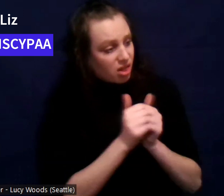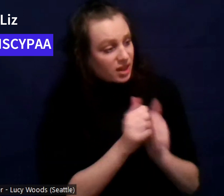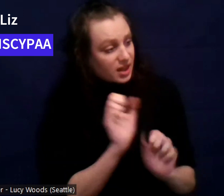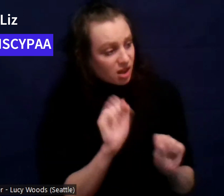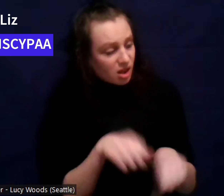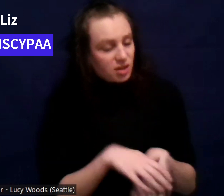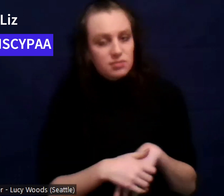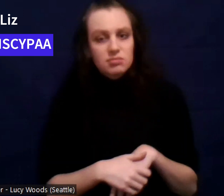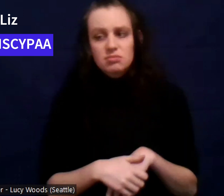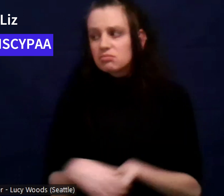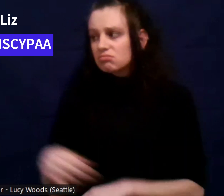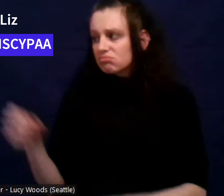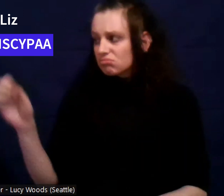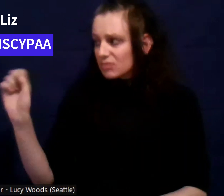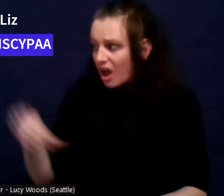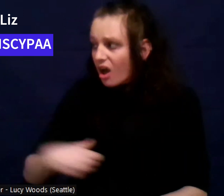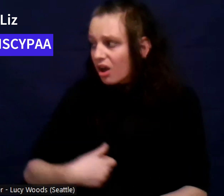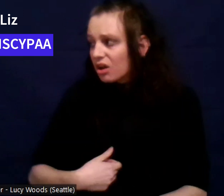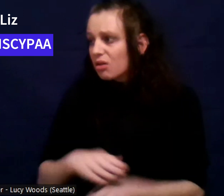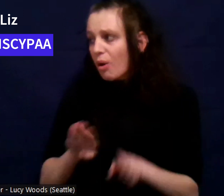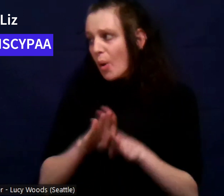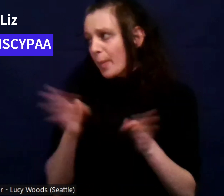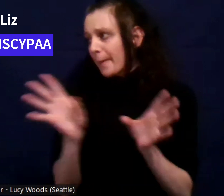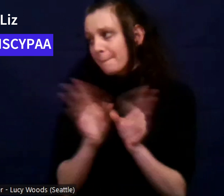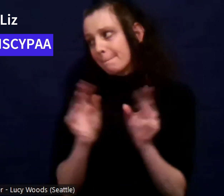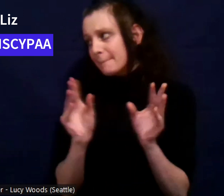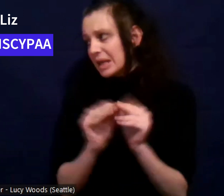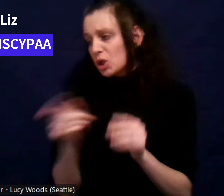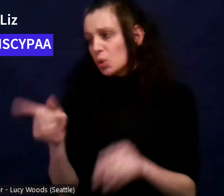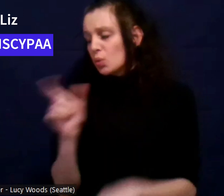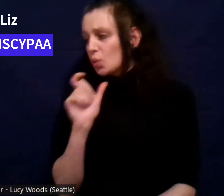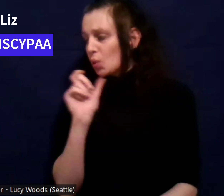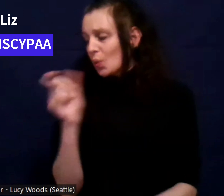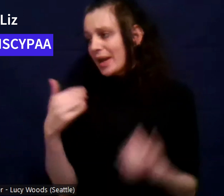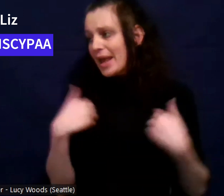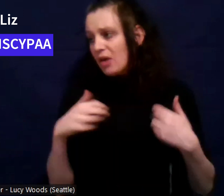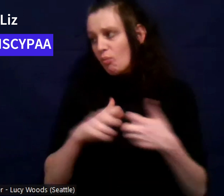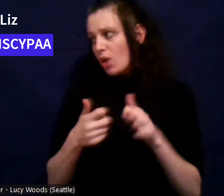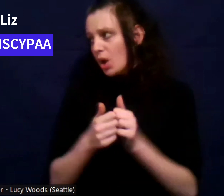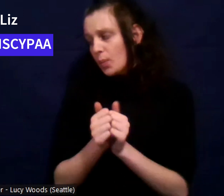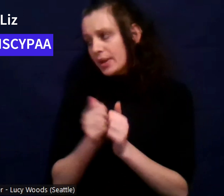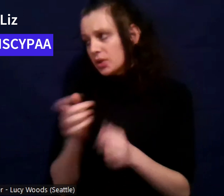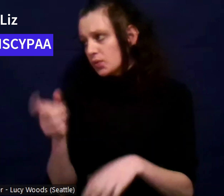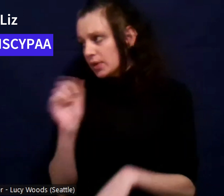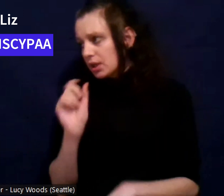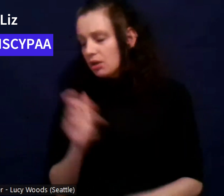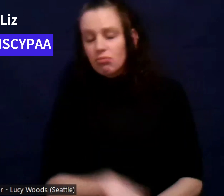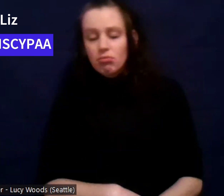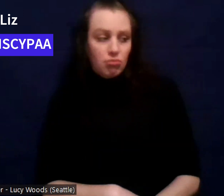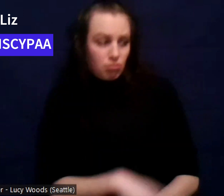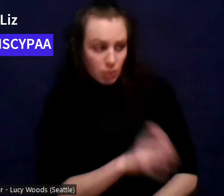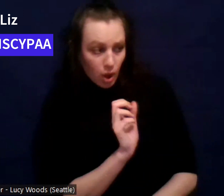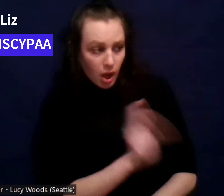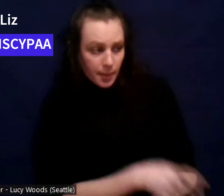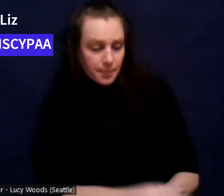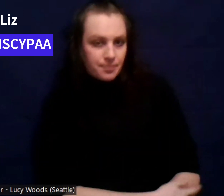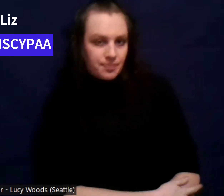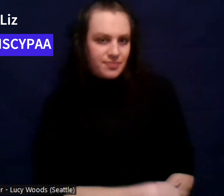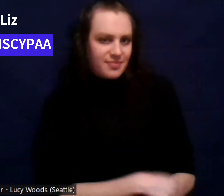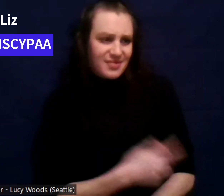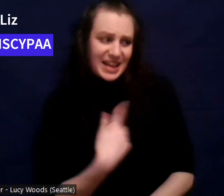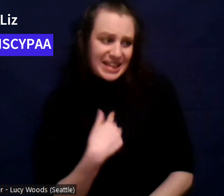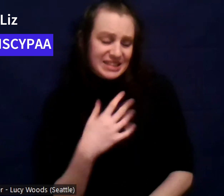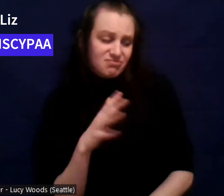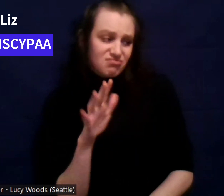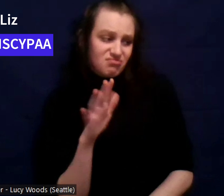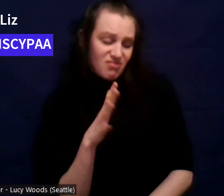she was like, yeah, like it's an open meeting. So you don't have to like have a problem with drinking to come. I was like, okay, but I, I do kind of